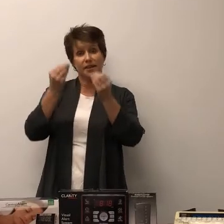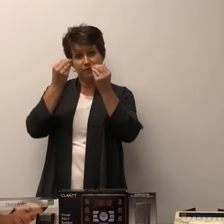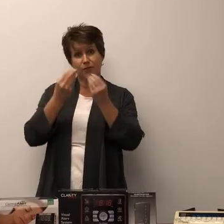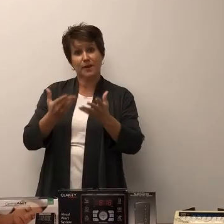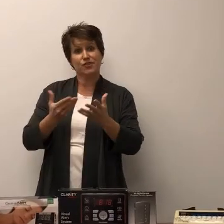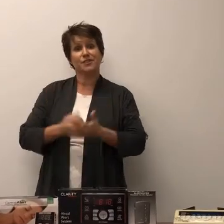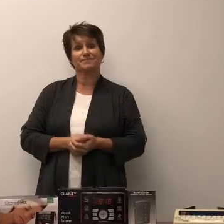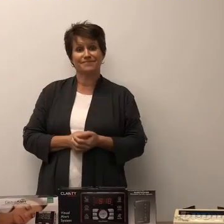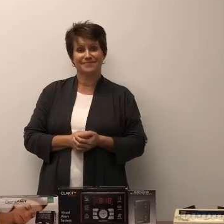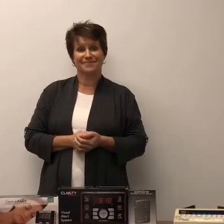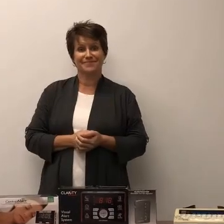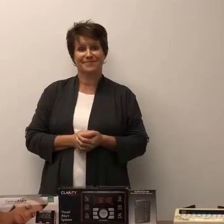information.